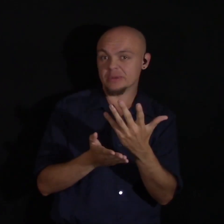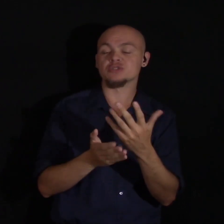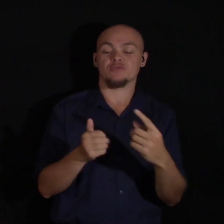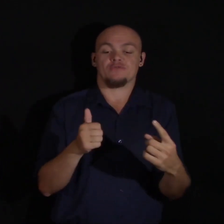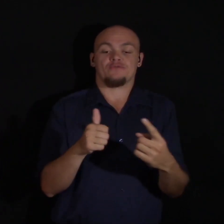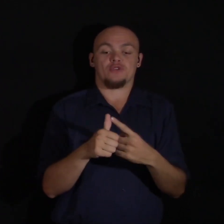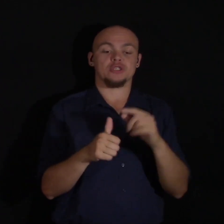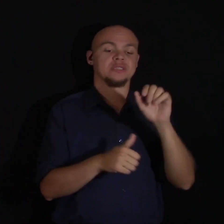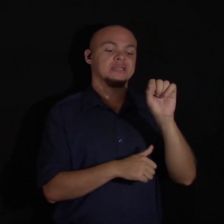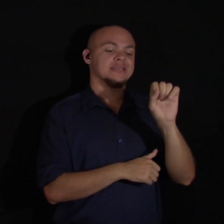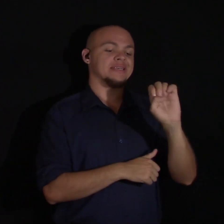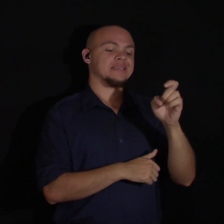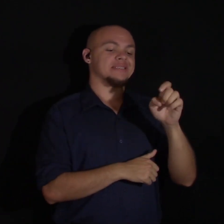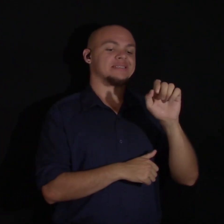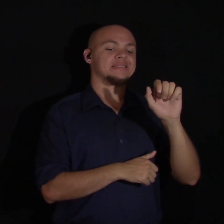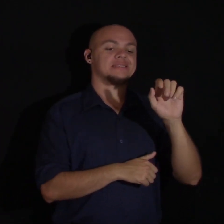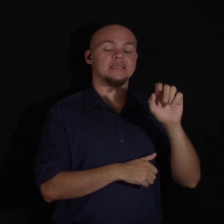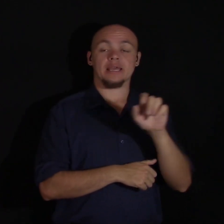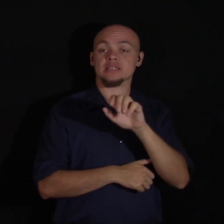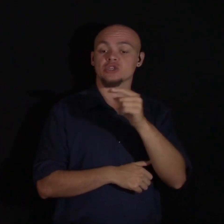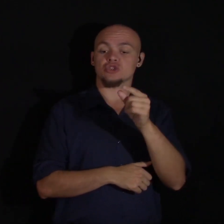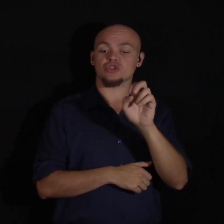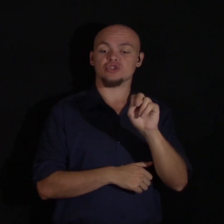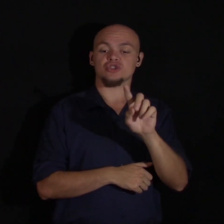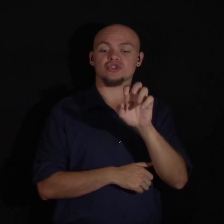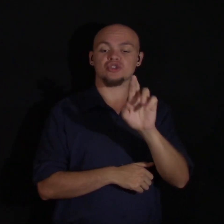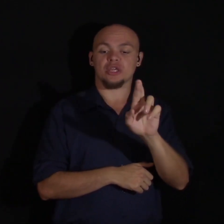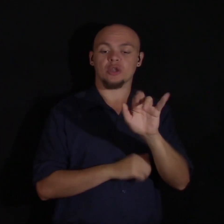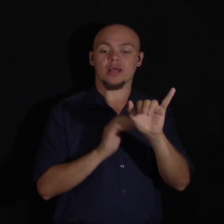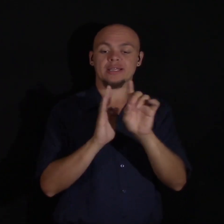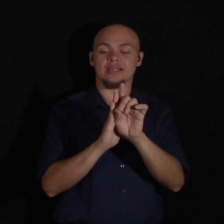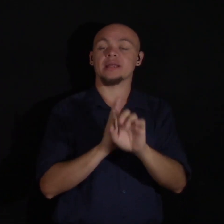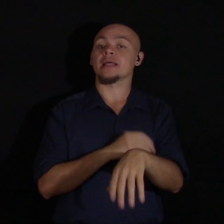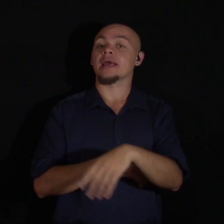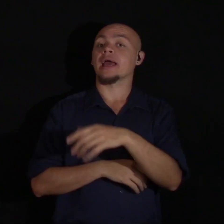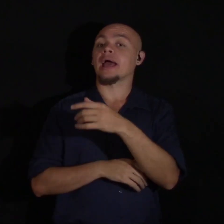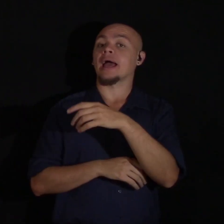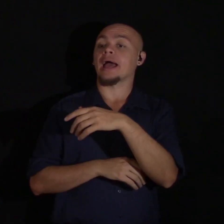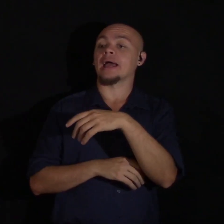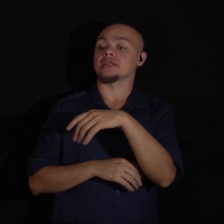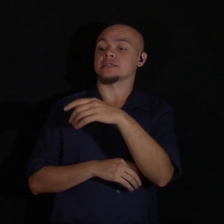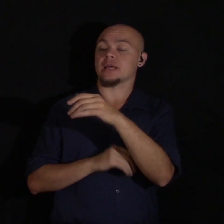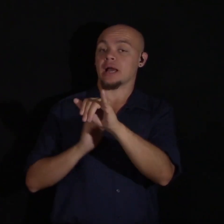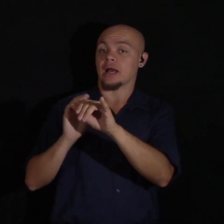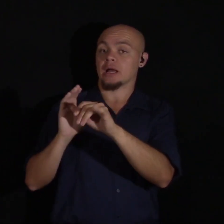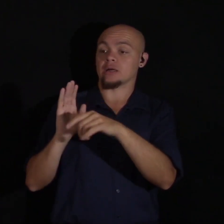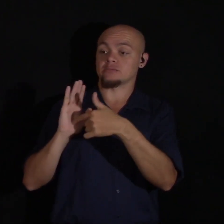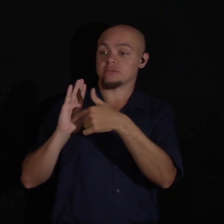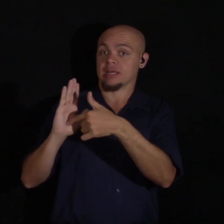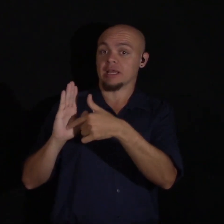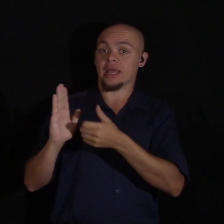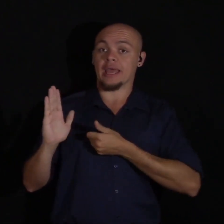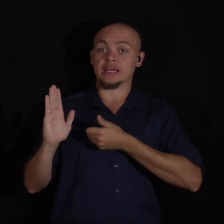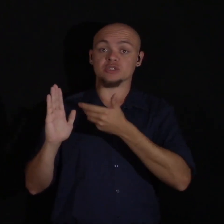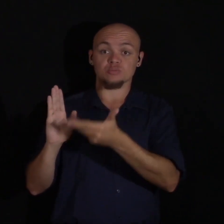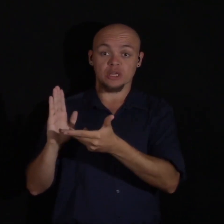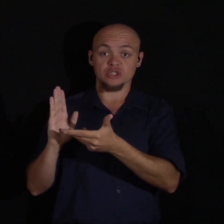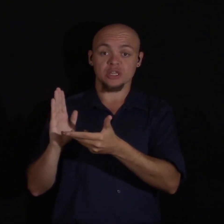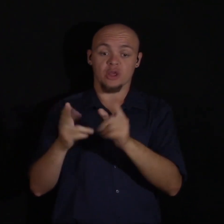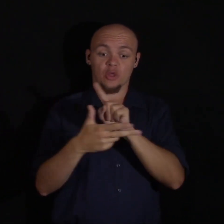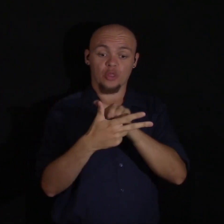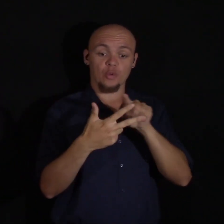sex, gender identity and gender expression are three entirely different things that overall make up your identity.